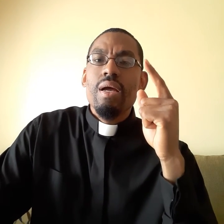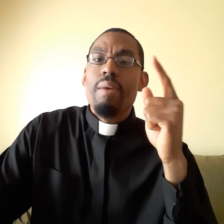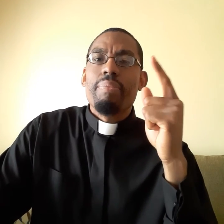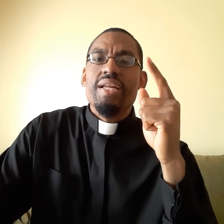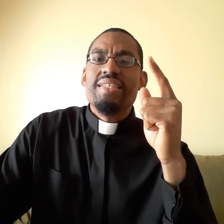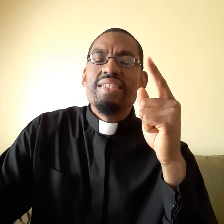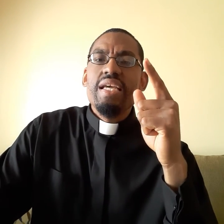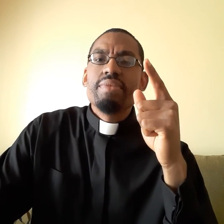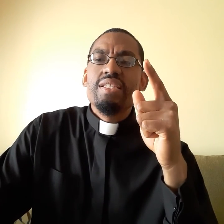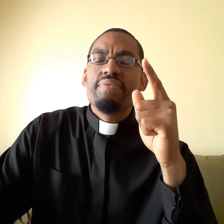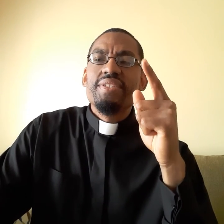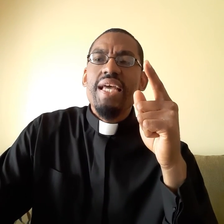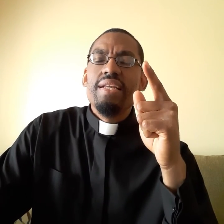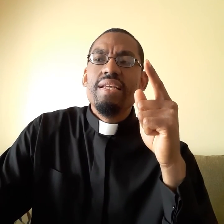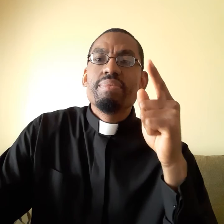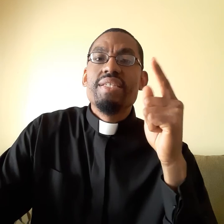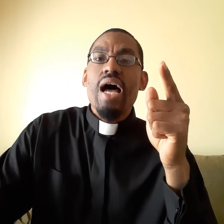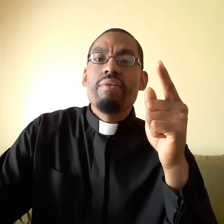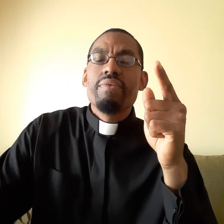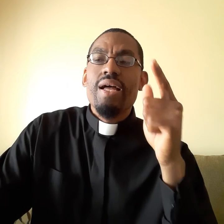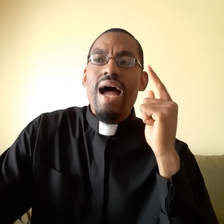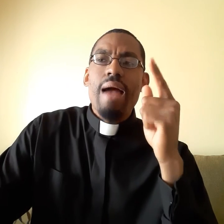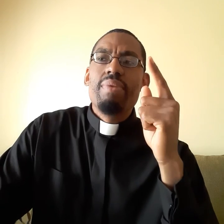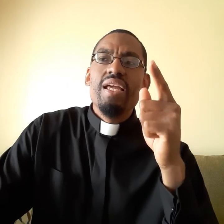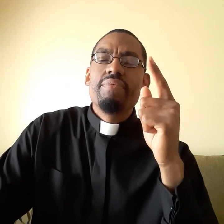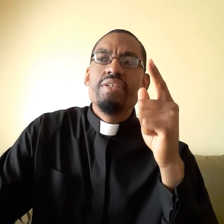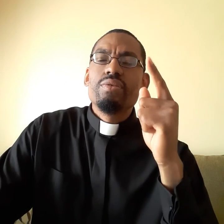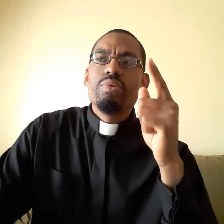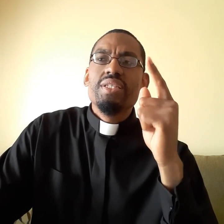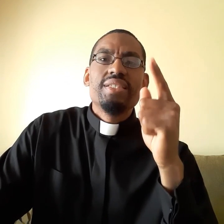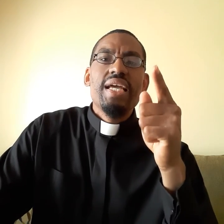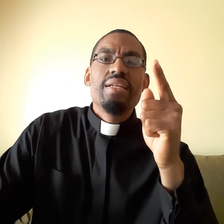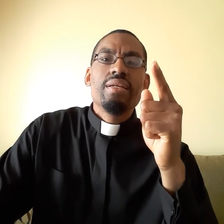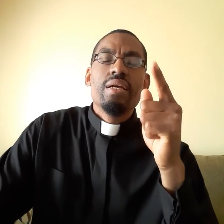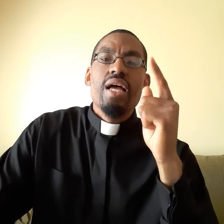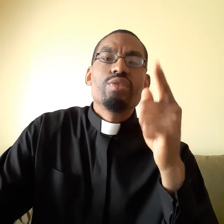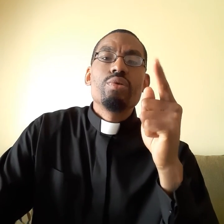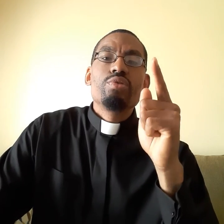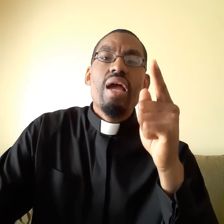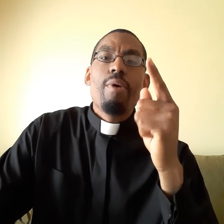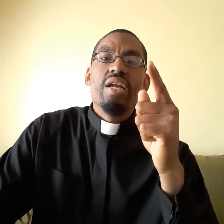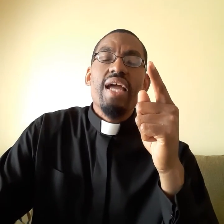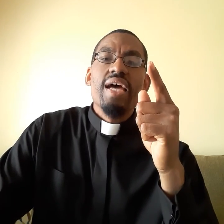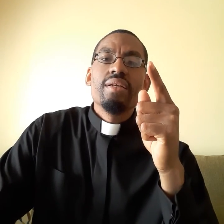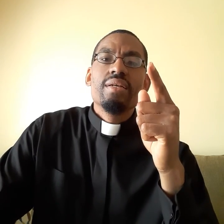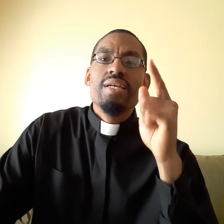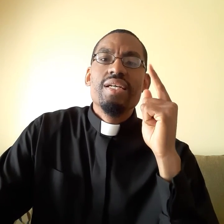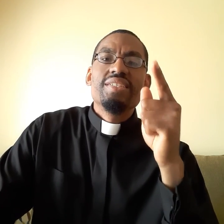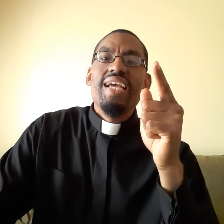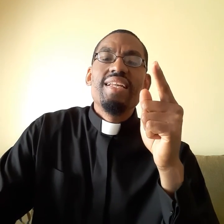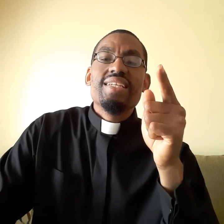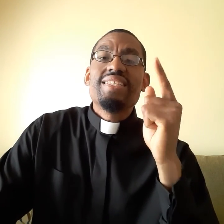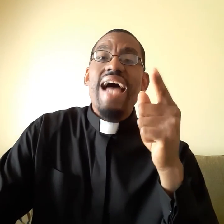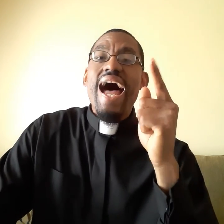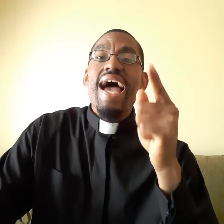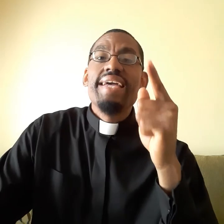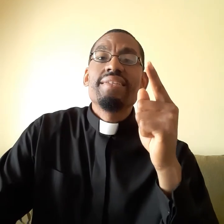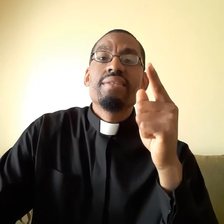But it seems as if Satan himself, I believe as soon as Satan, as soon as you get born again, Satan assigns